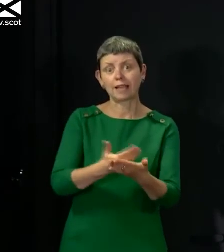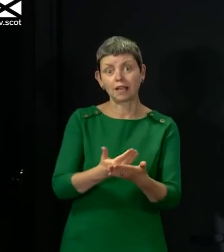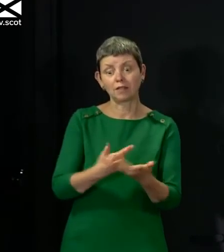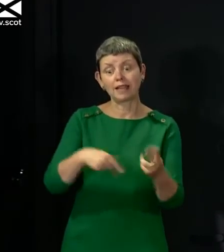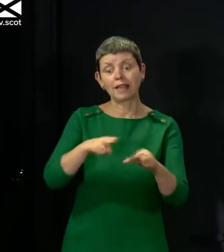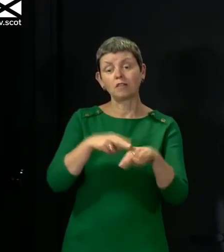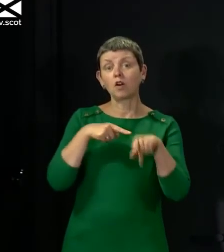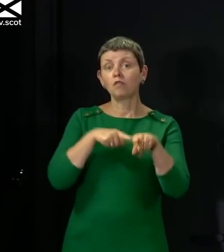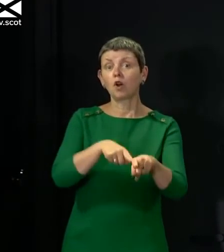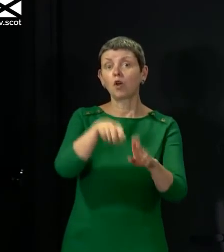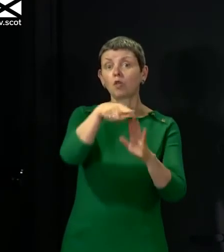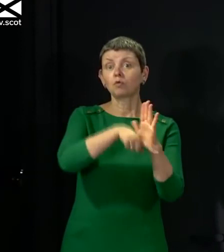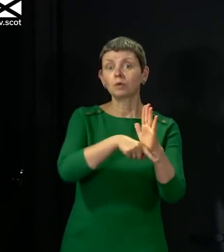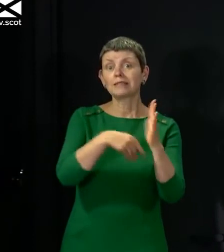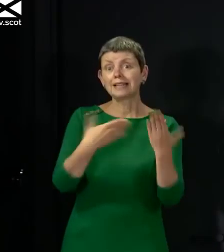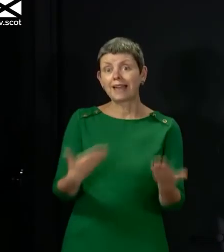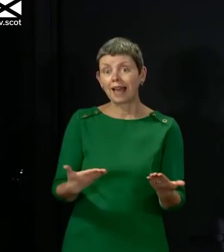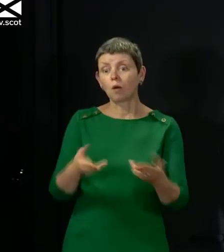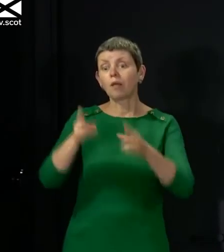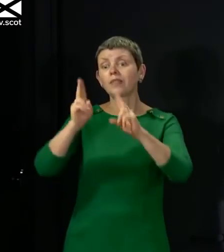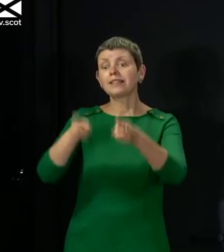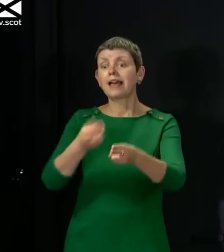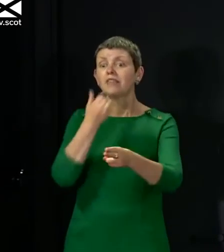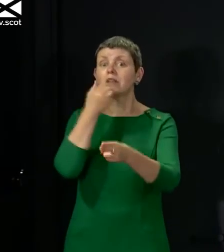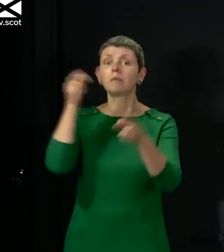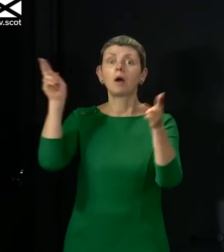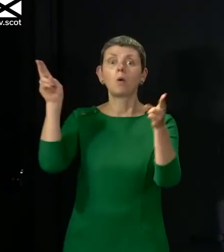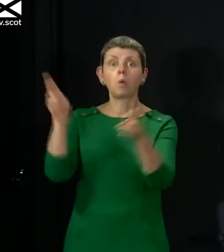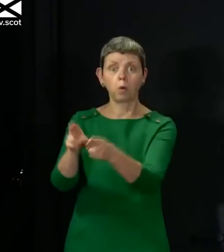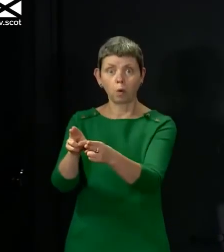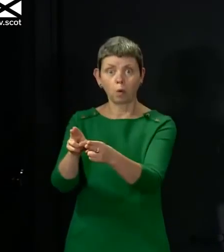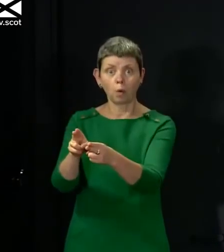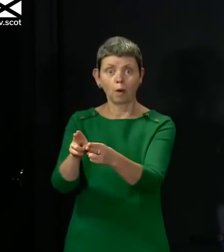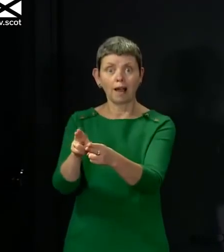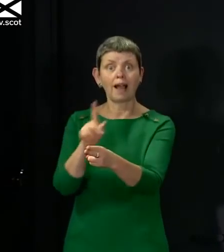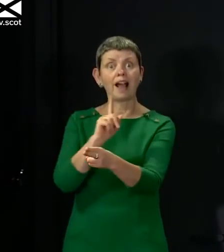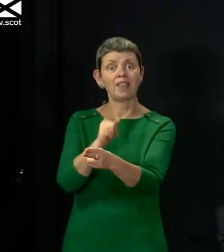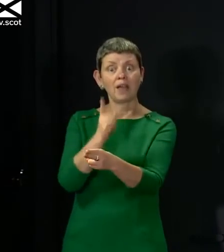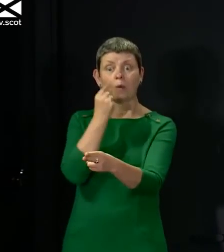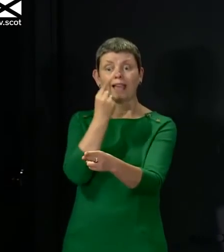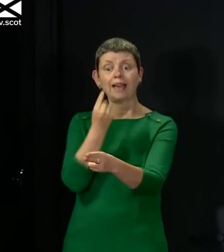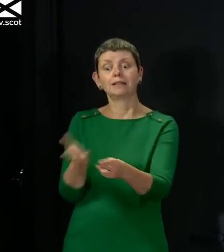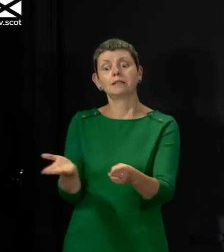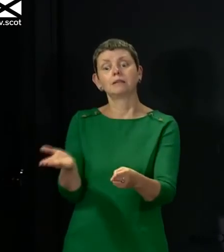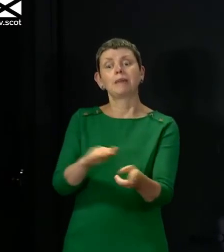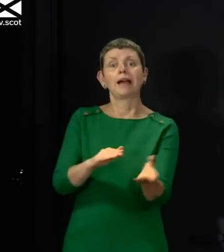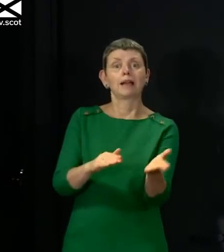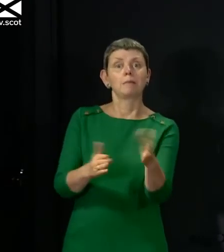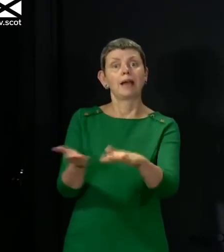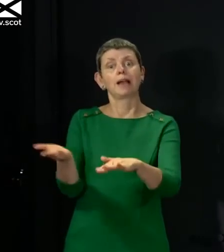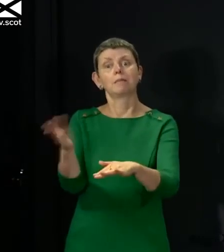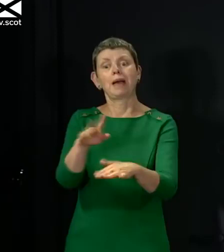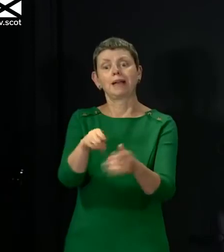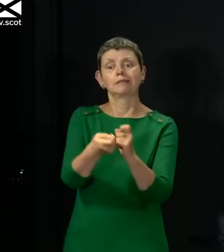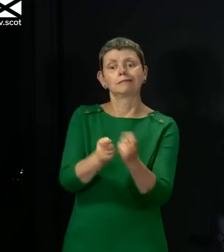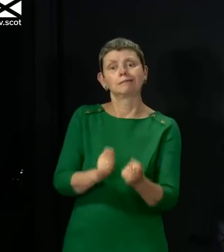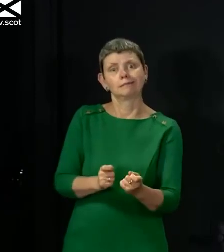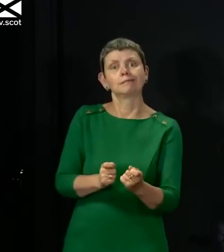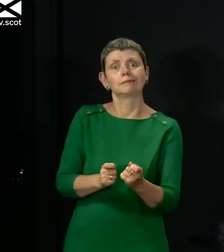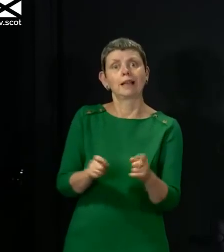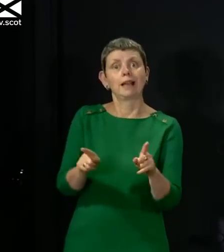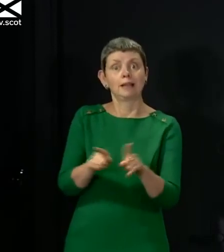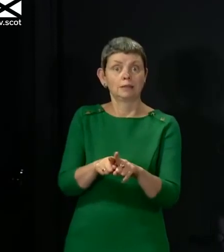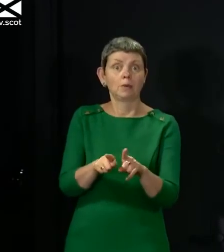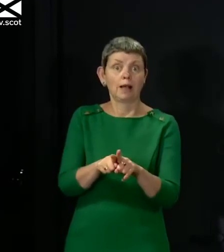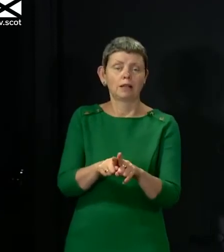now the fewer people will die and the sooner we will be in a position where we can lift more of them than we've been able to do so far so